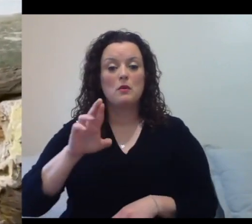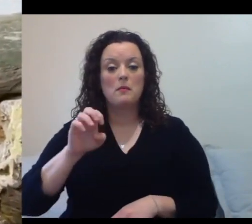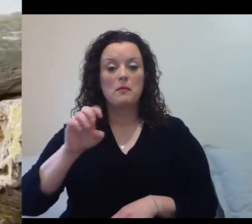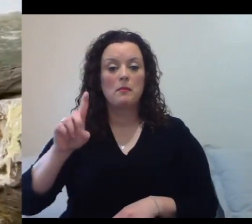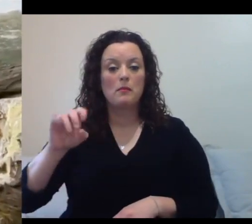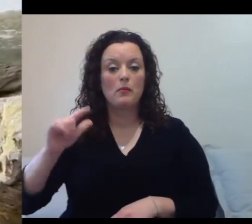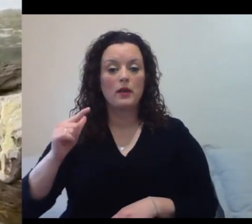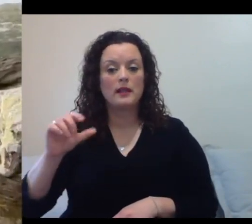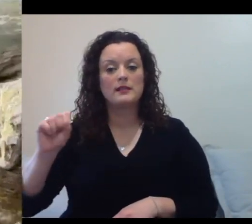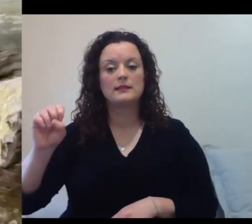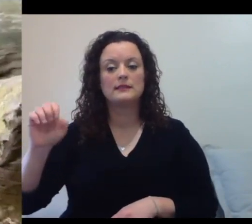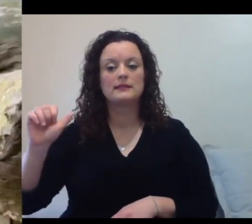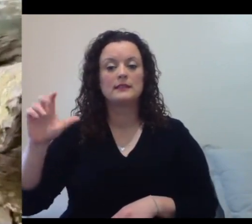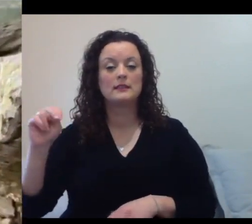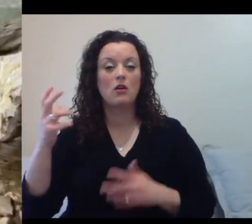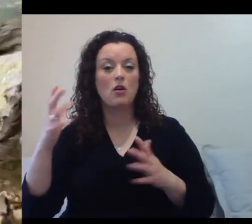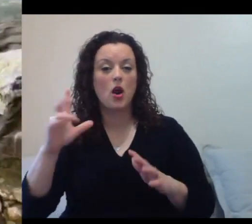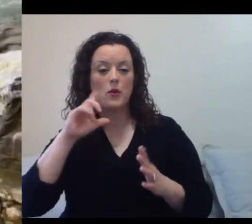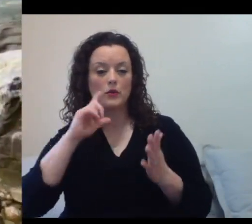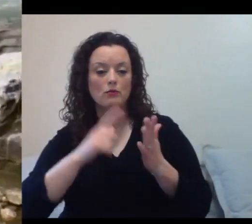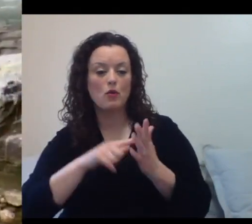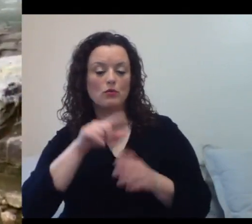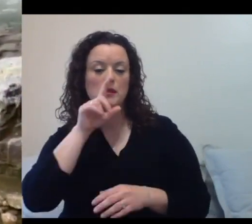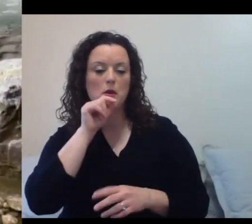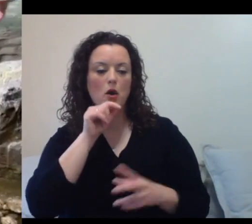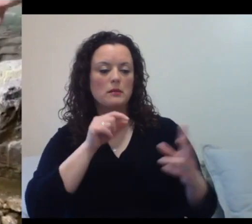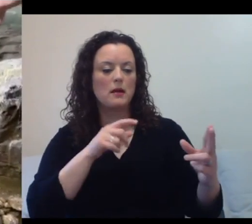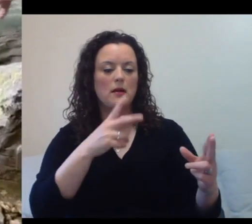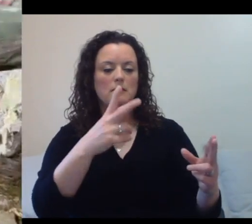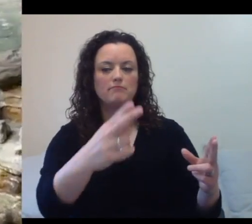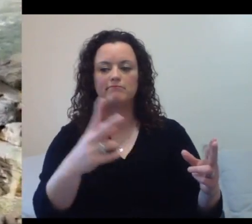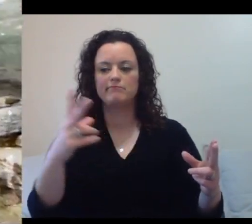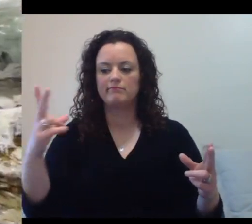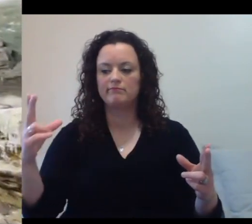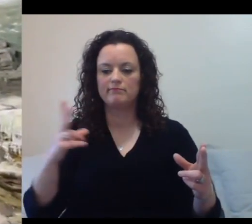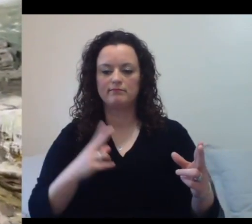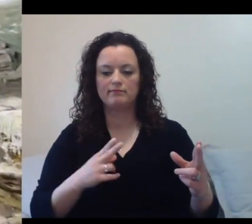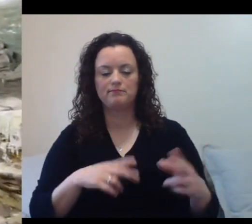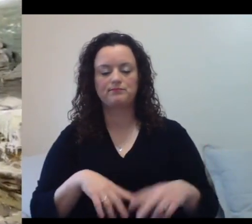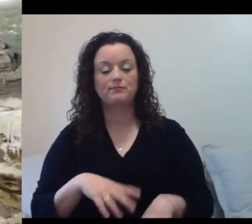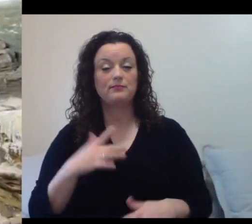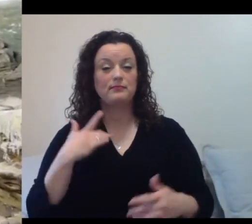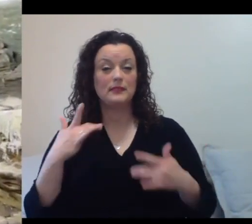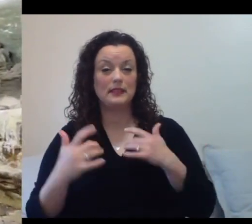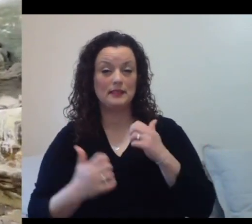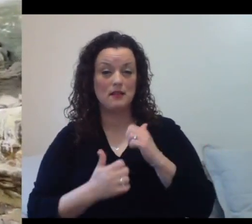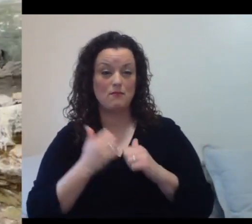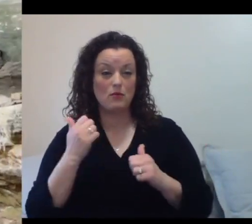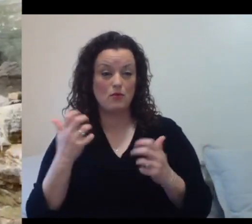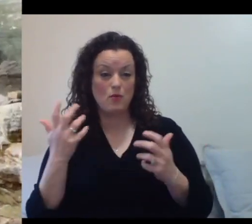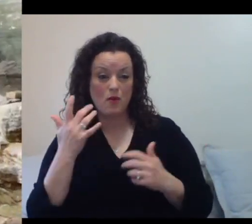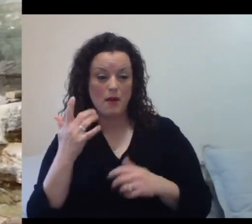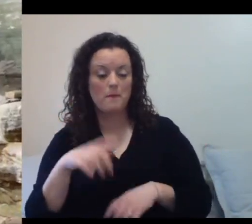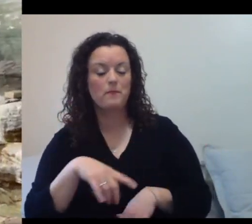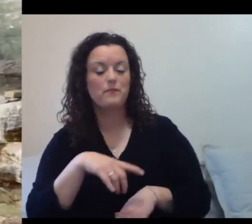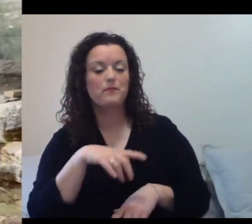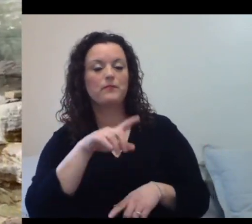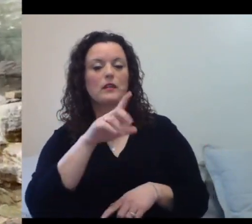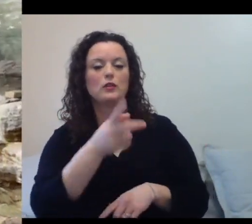One of the things I'm excited for with those two birds on the far side. That's Larry and Phoebe. They are a historic pair